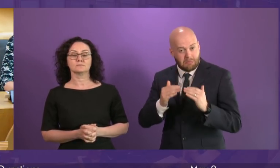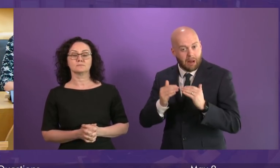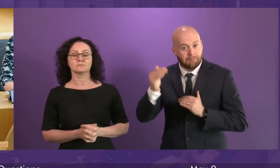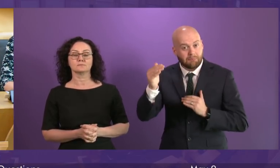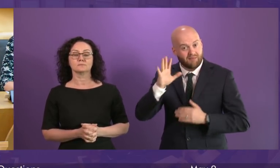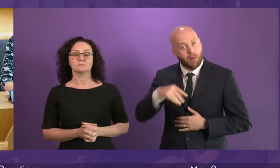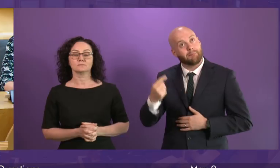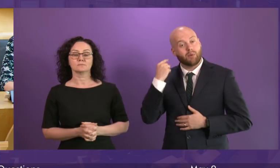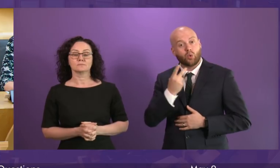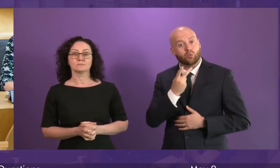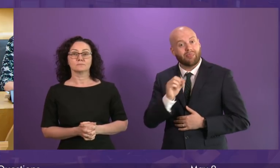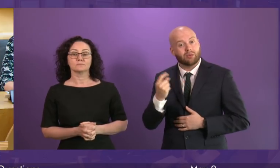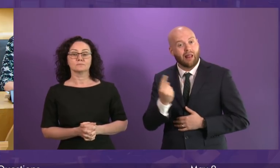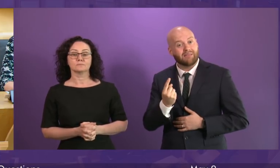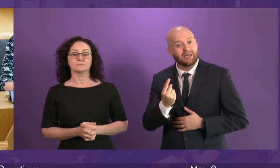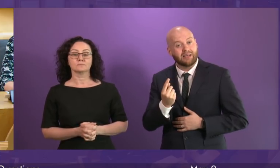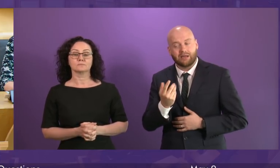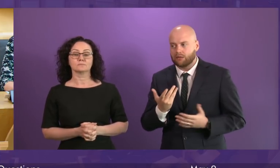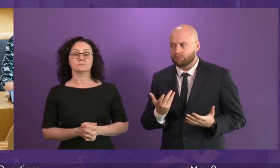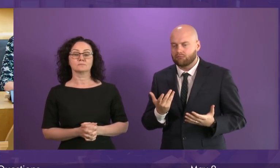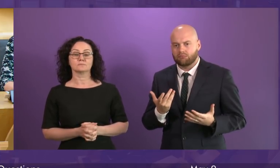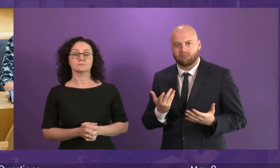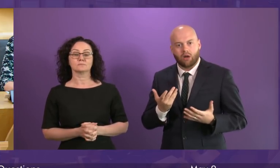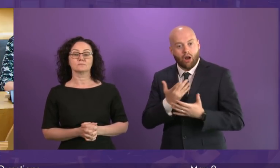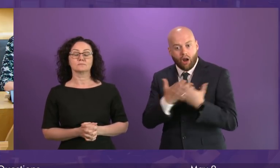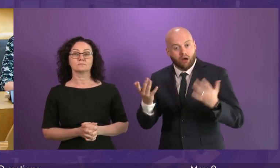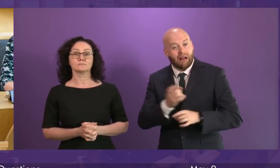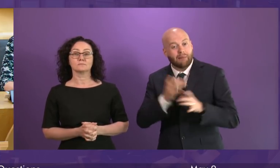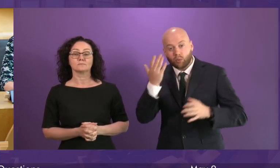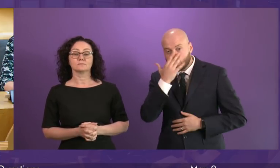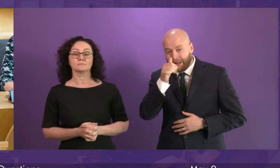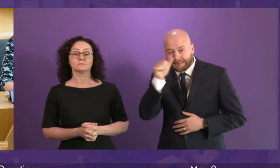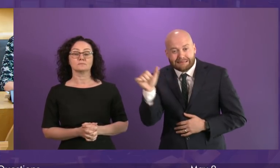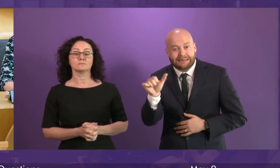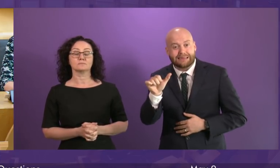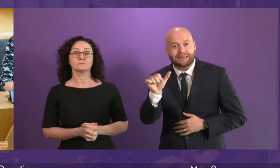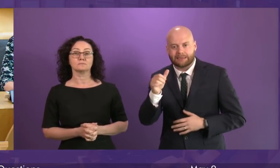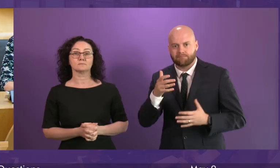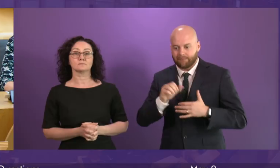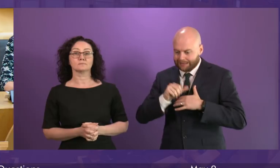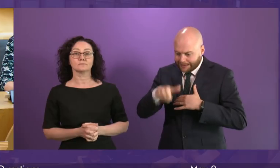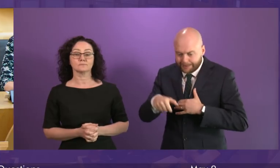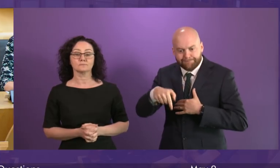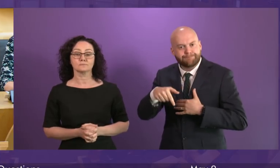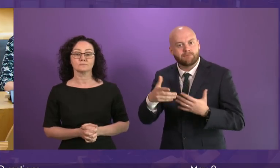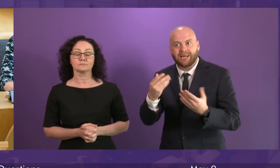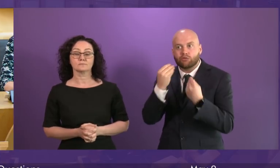and many others are leaving school at 16 without going on to get the skills and education that they need to thrive in the modern